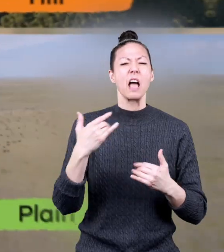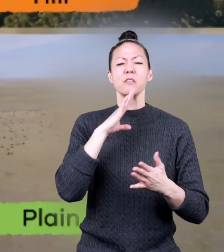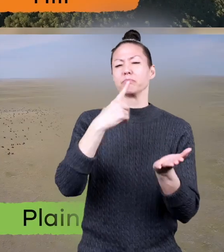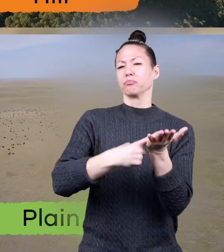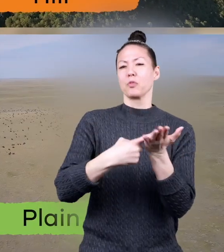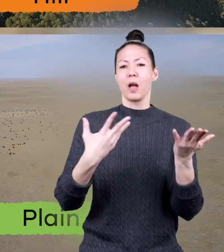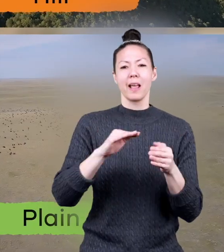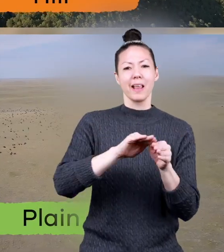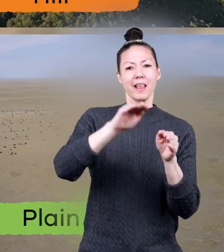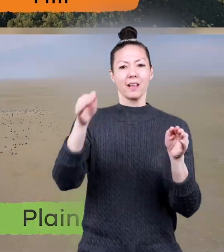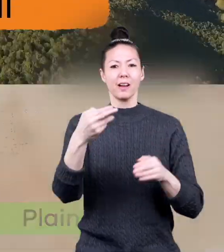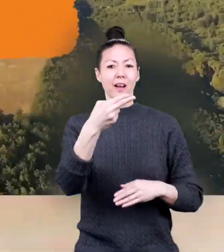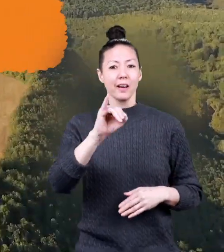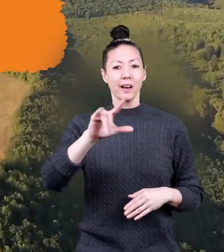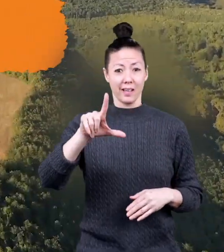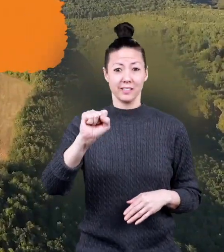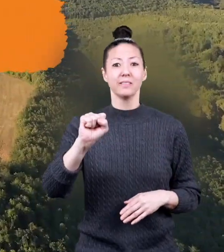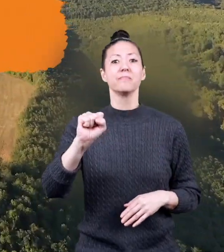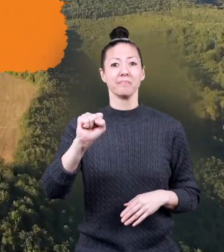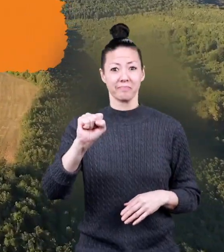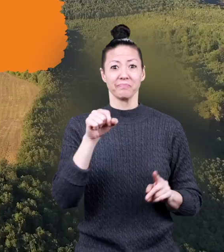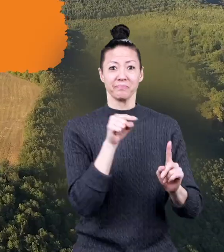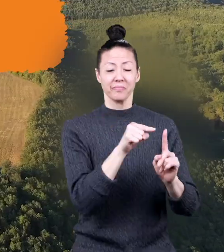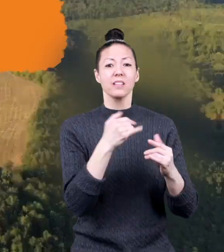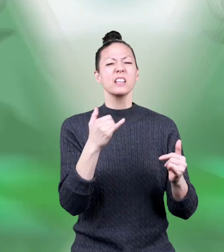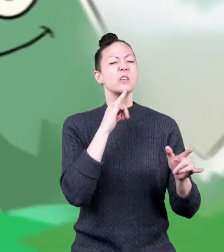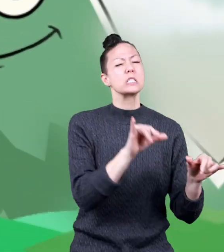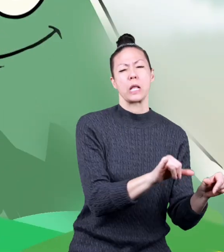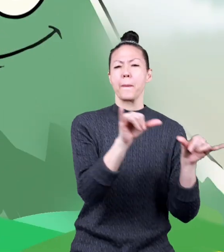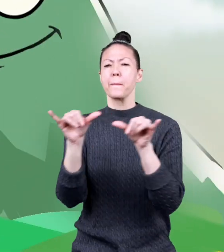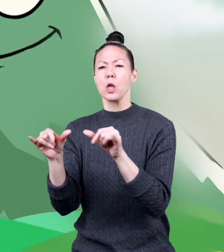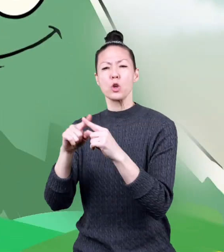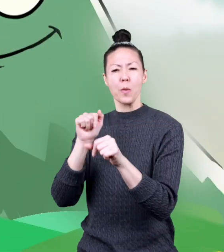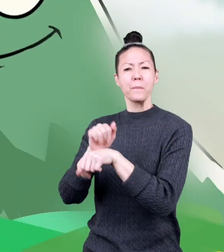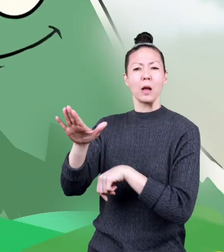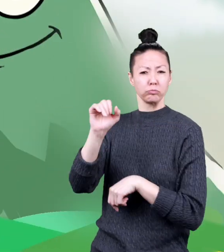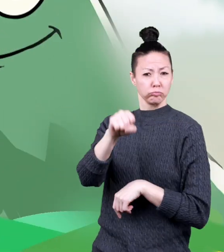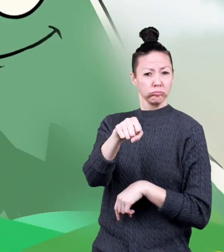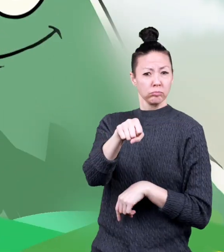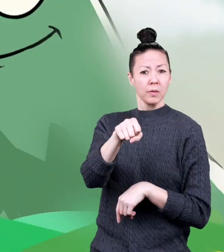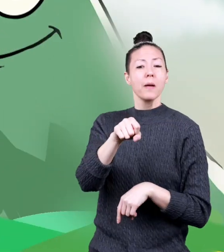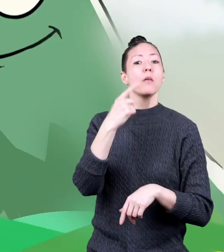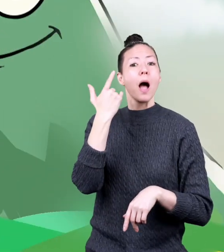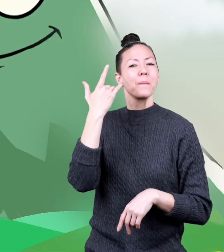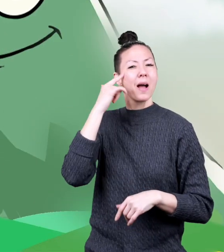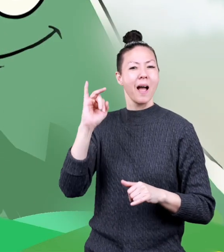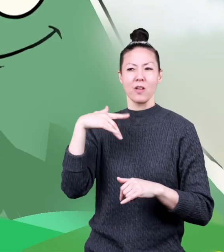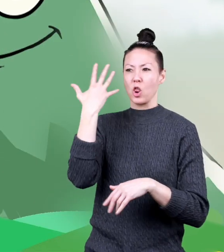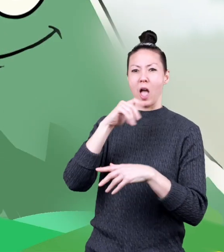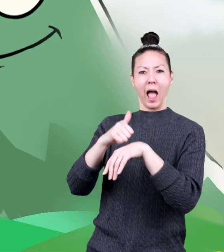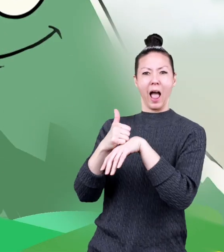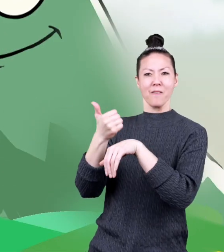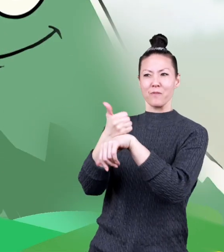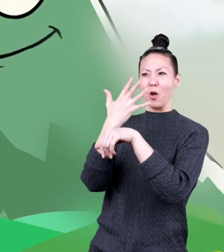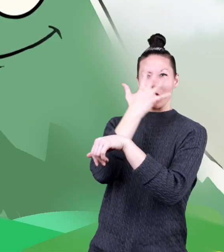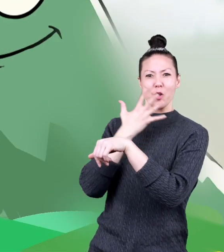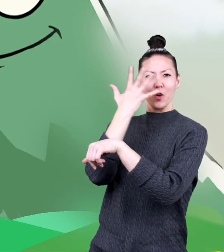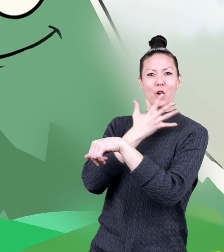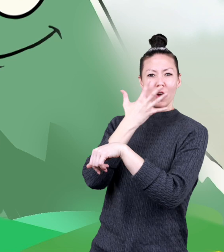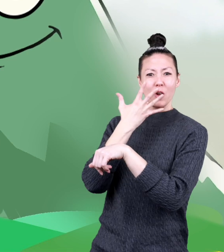Up next, hills. Hills are similar to mountains because they're a landform that is higher than